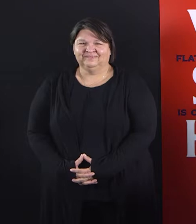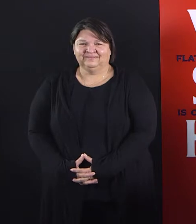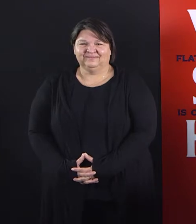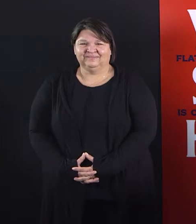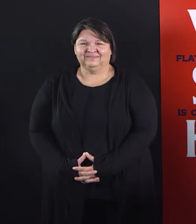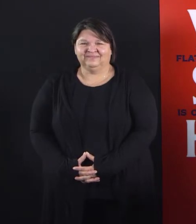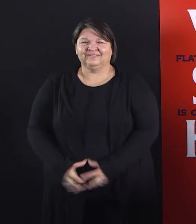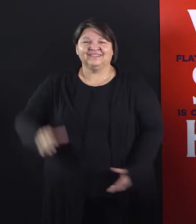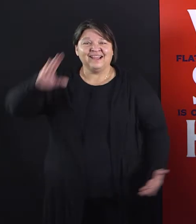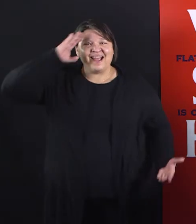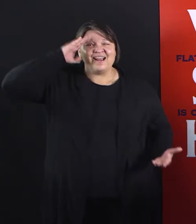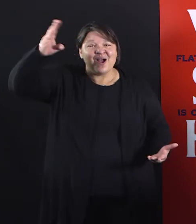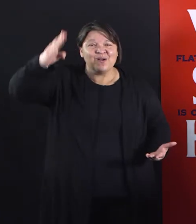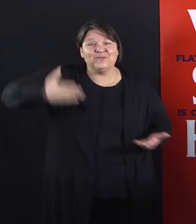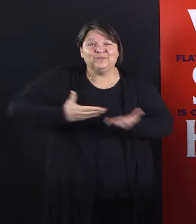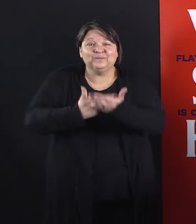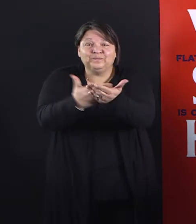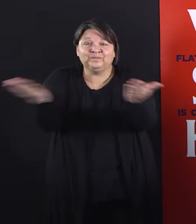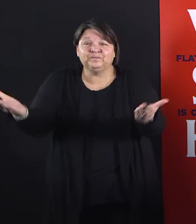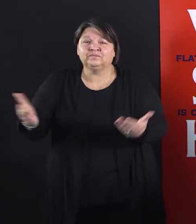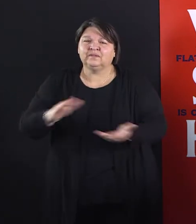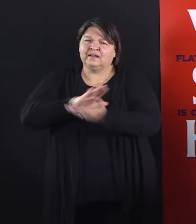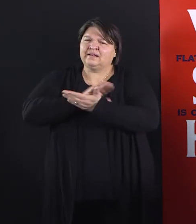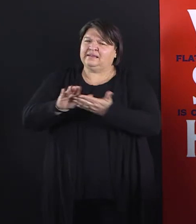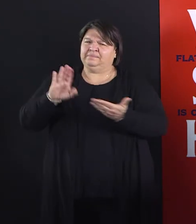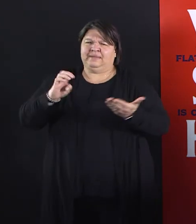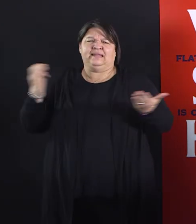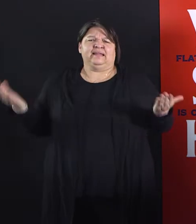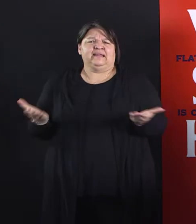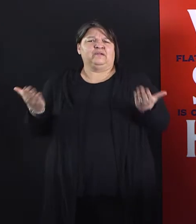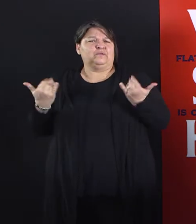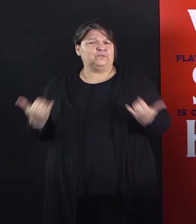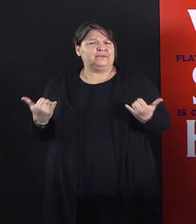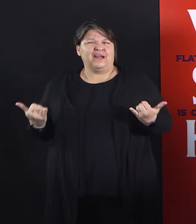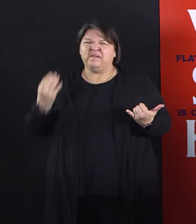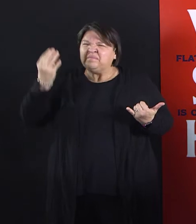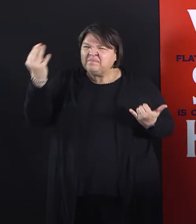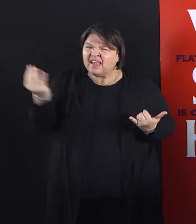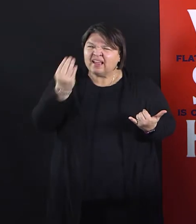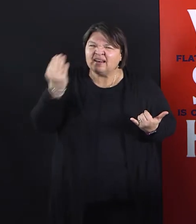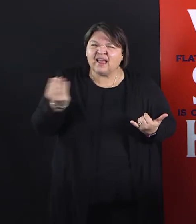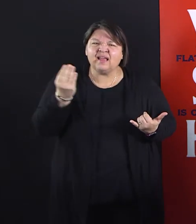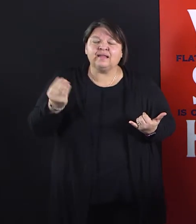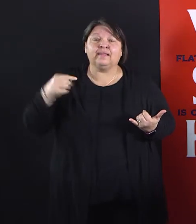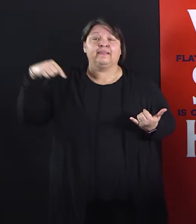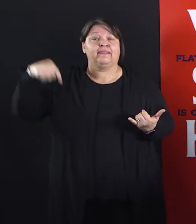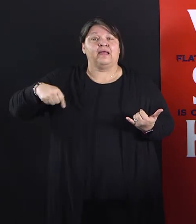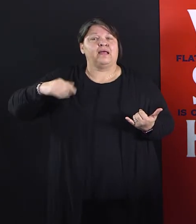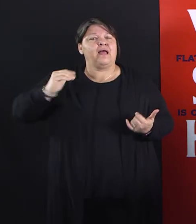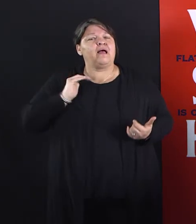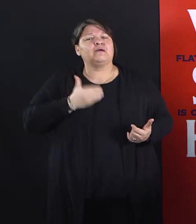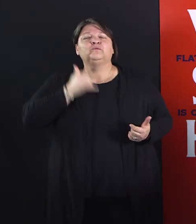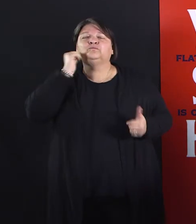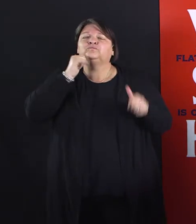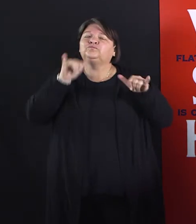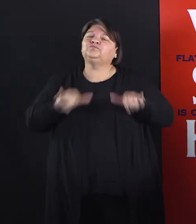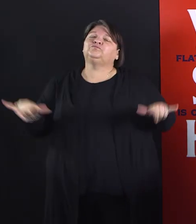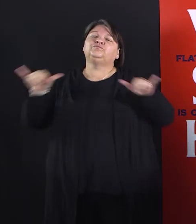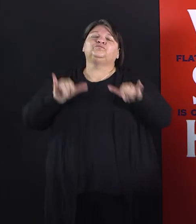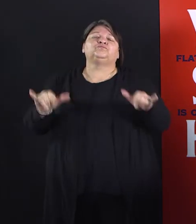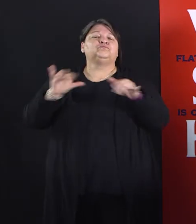Hi everybody, it's nice to be back with you on this Monday for our daily briefing on our Facebook Live.